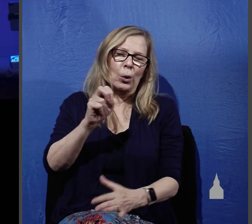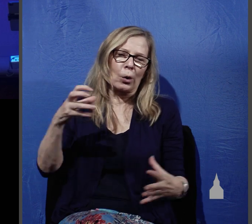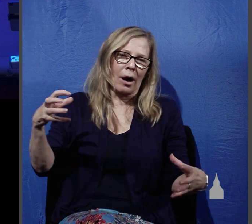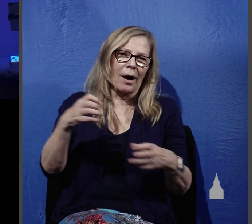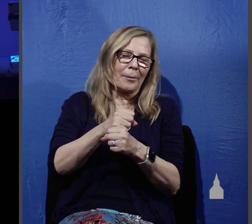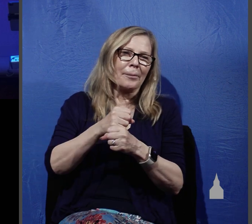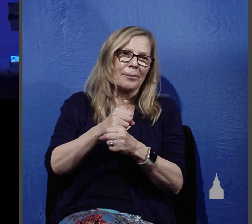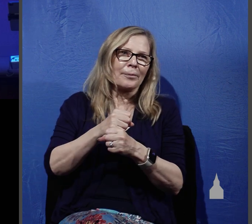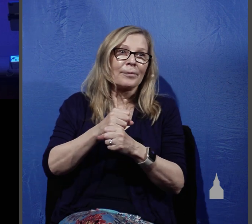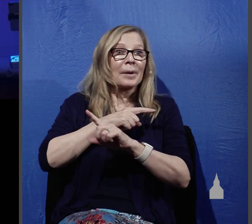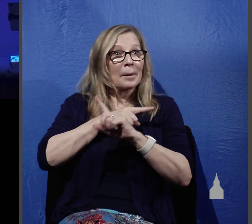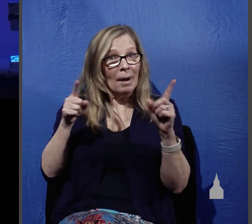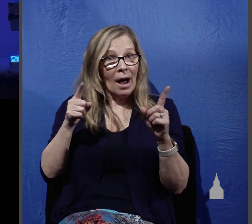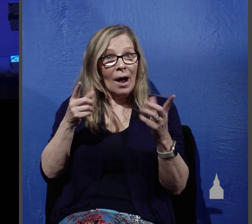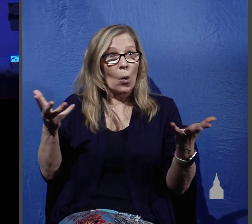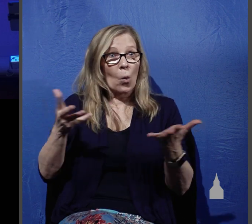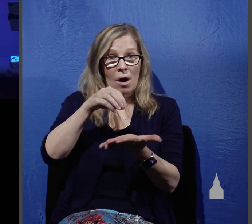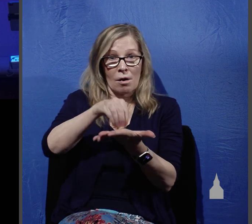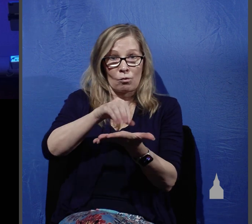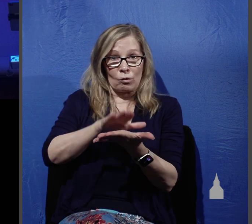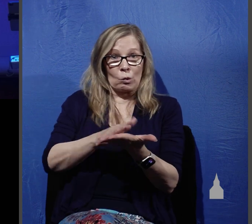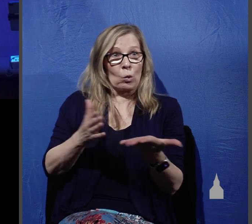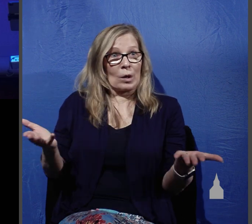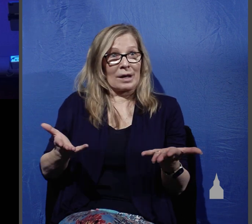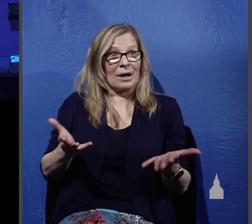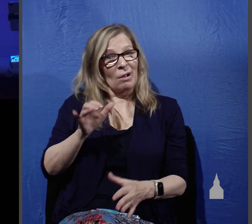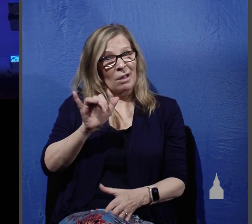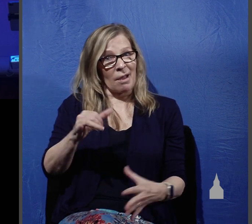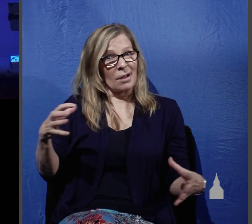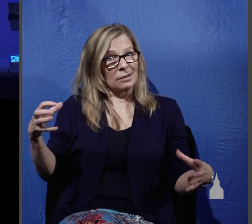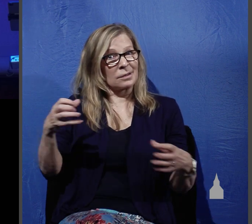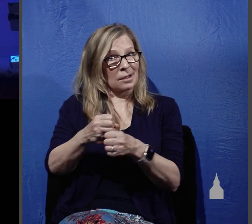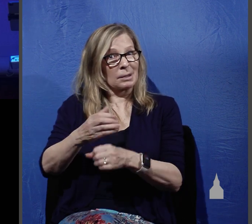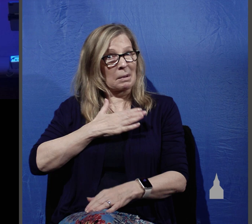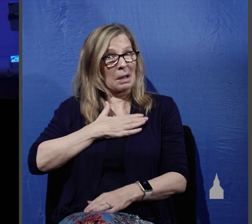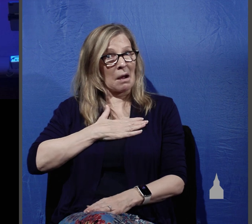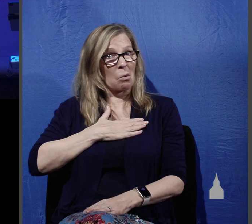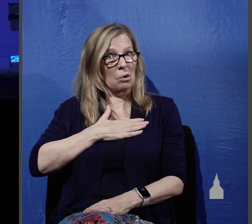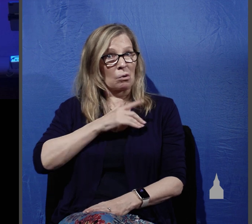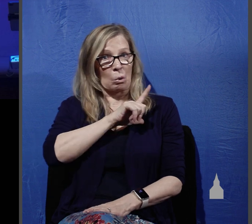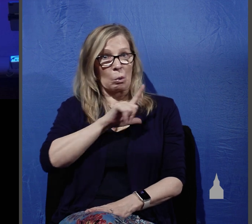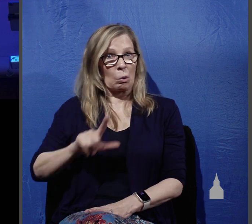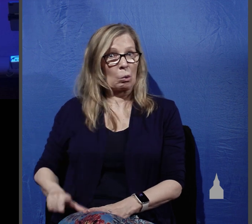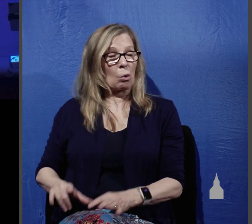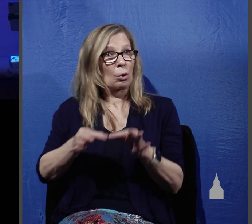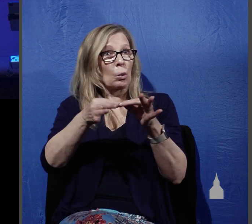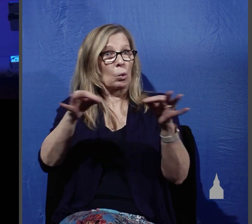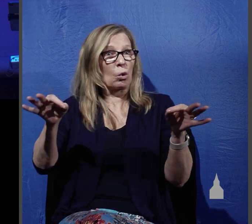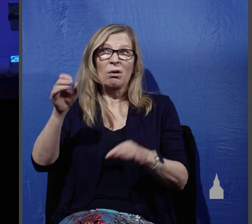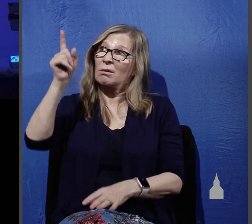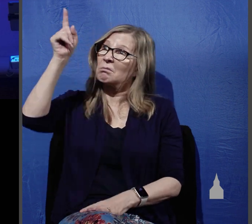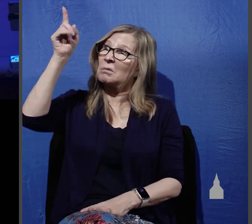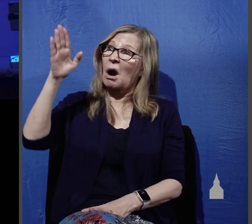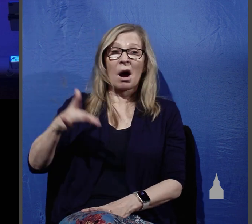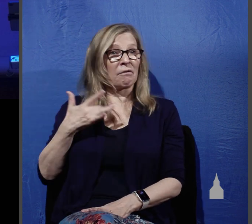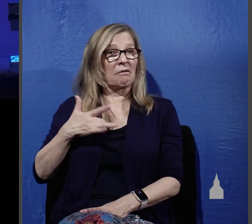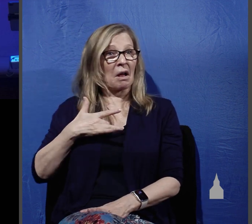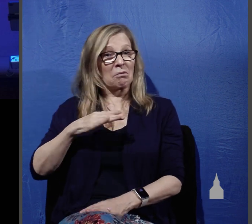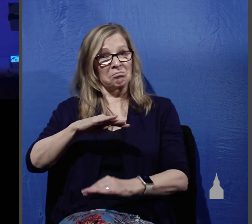what Luke records for us sums up our Lord's words and God says they are sufficient for us. We get the gist